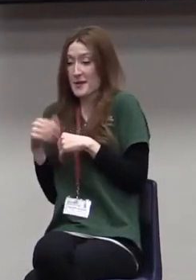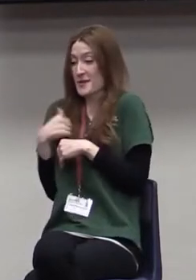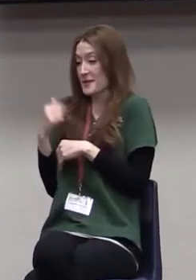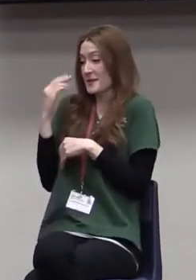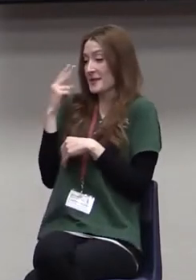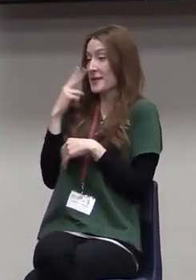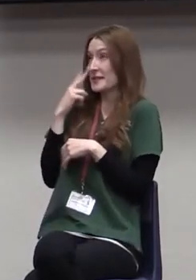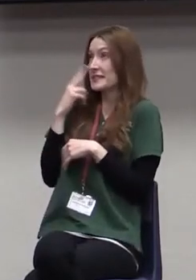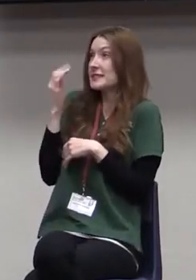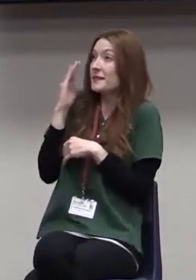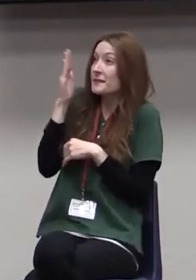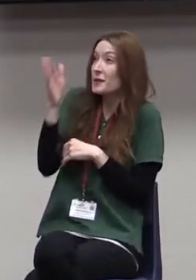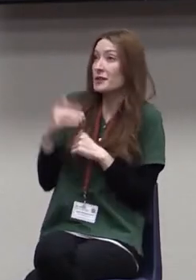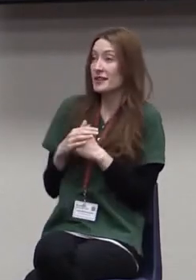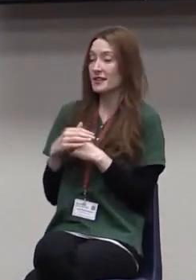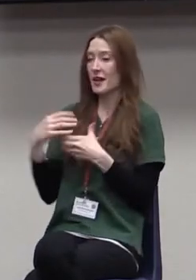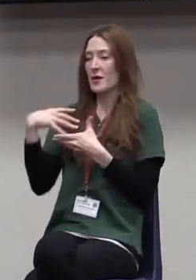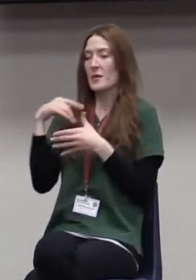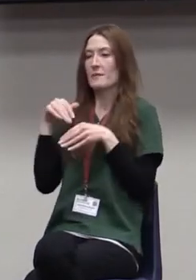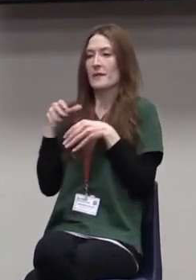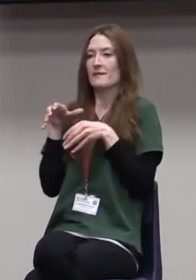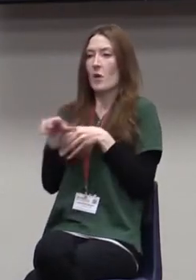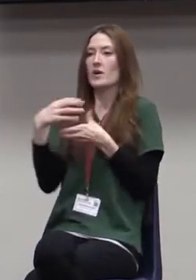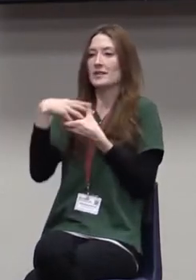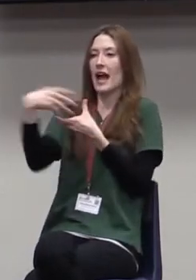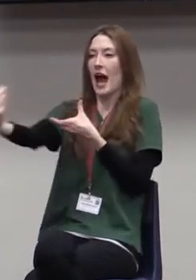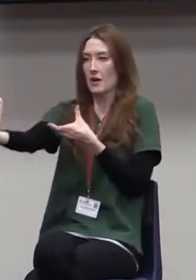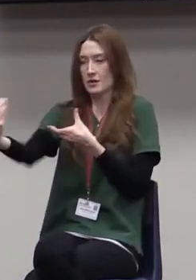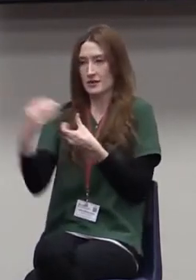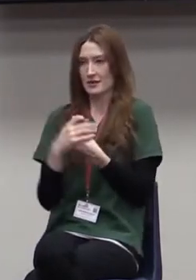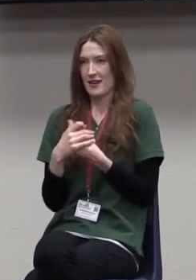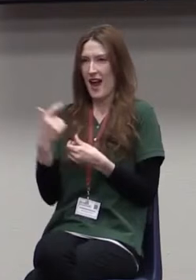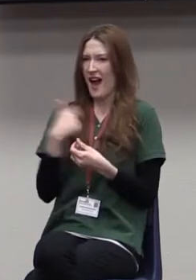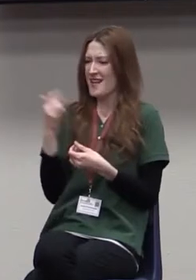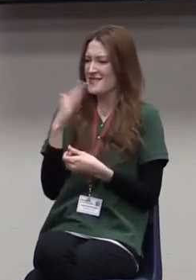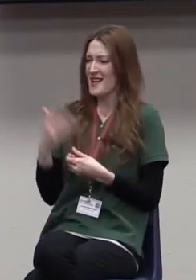to experience eating that styrofoam wafer that we're calling unleavened bread.